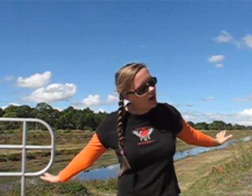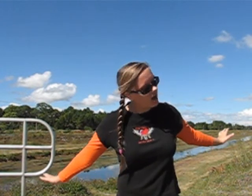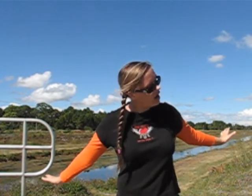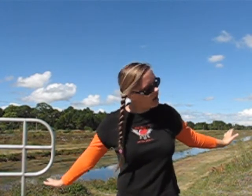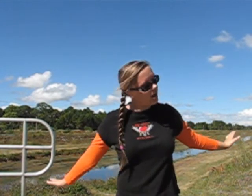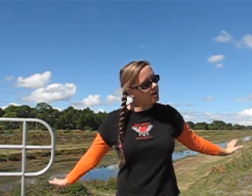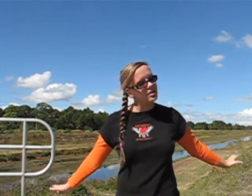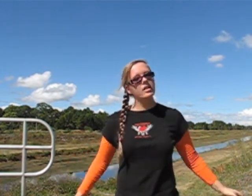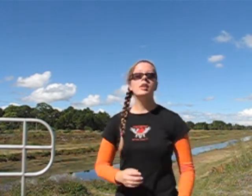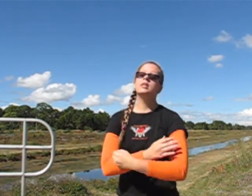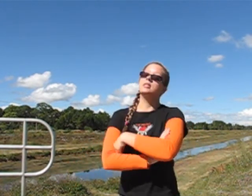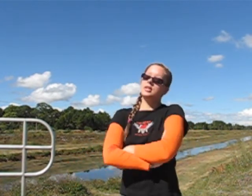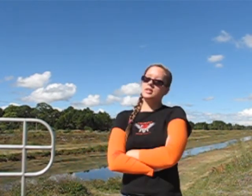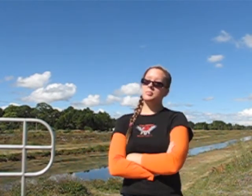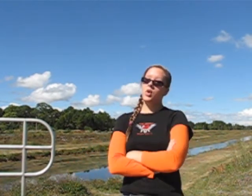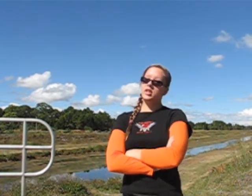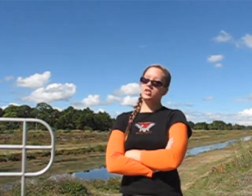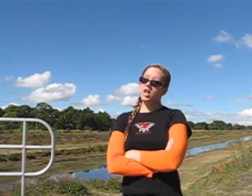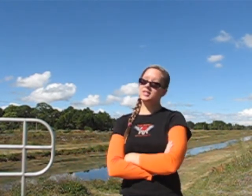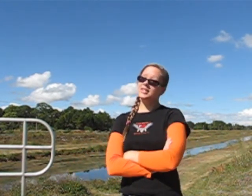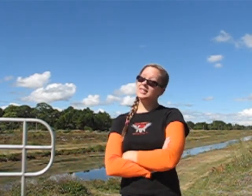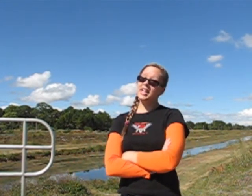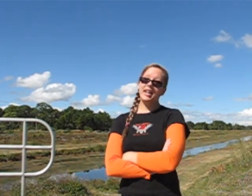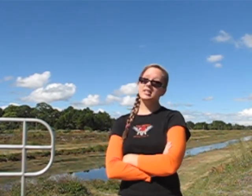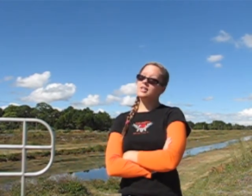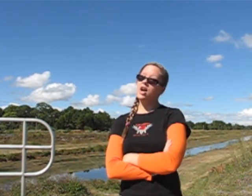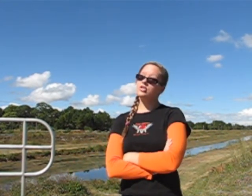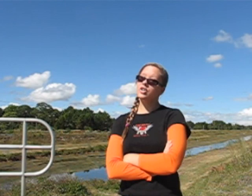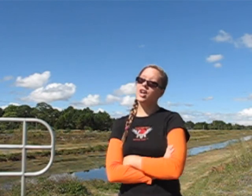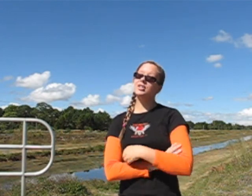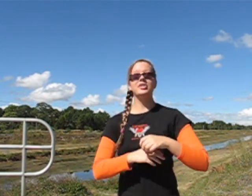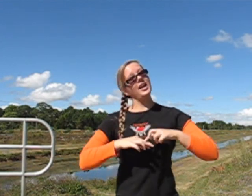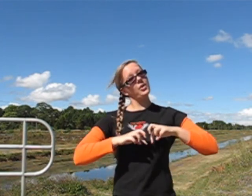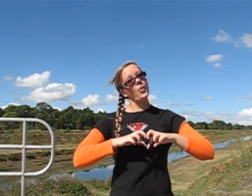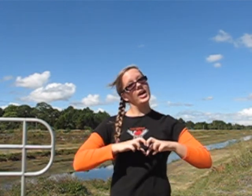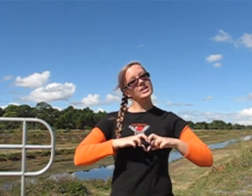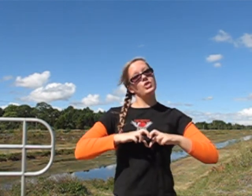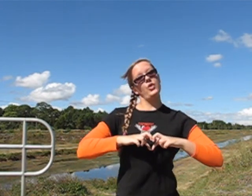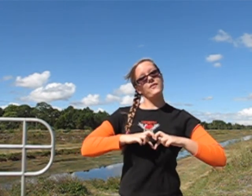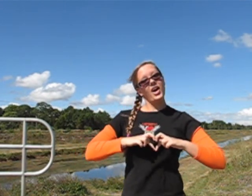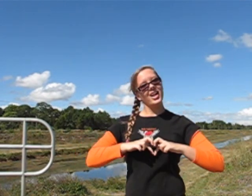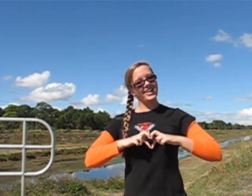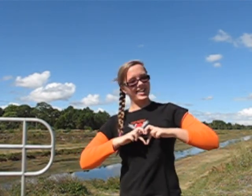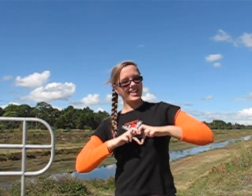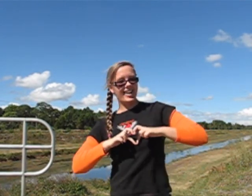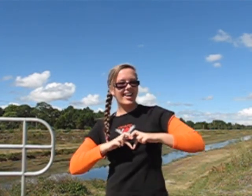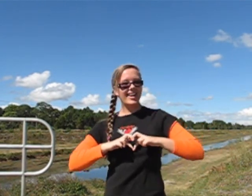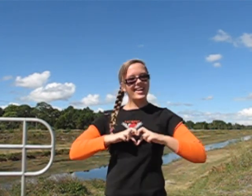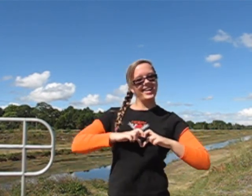all? Cause this is for just a dance hall drug You can't wait to fall in love